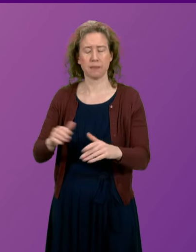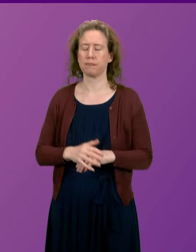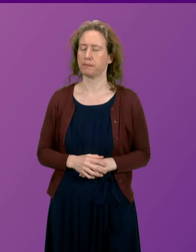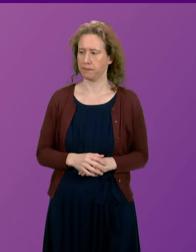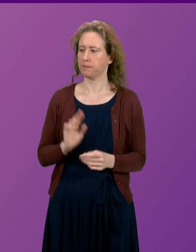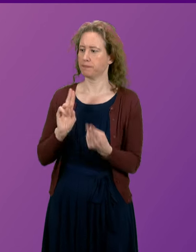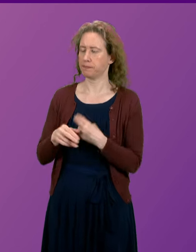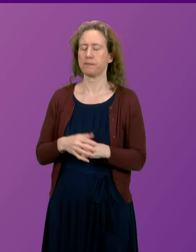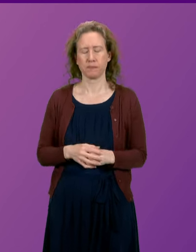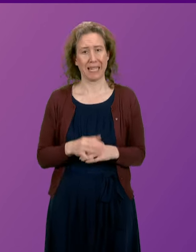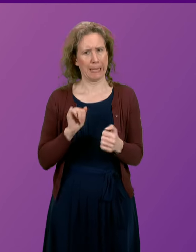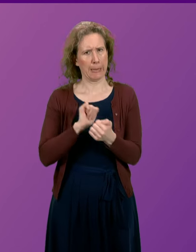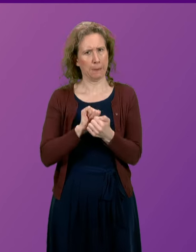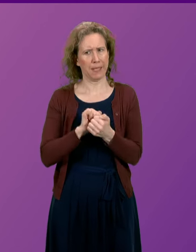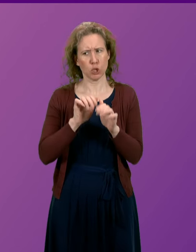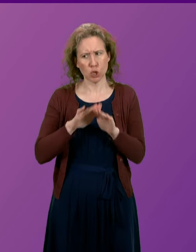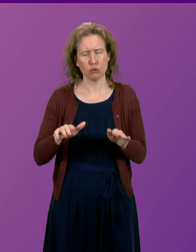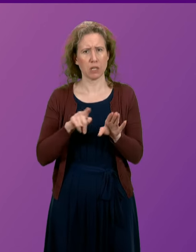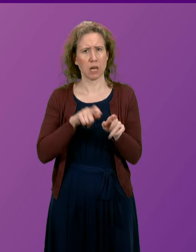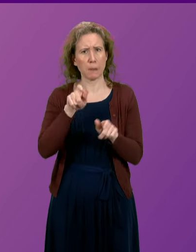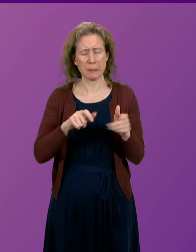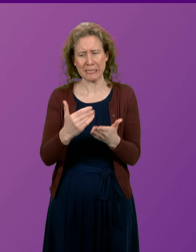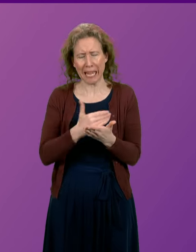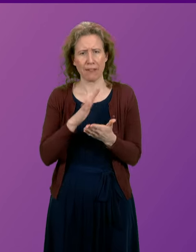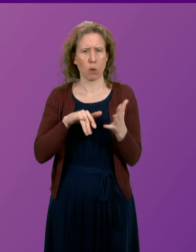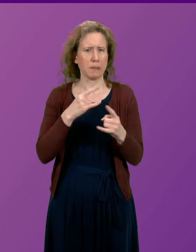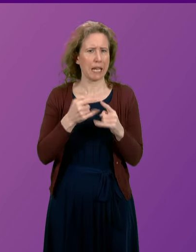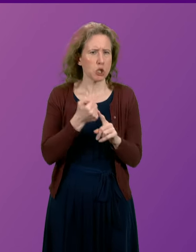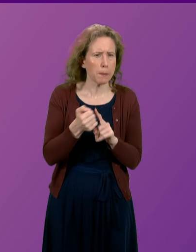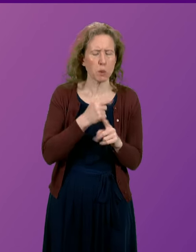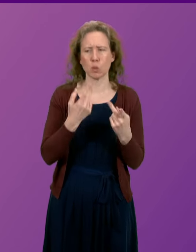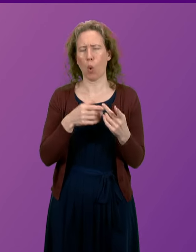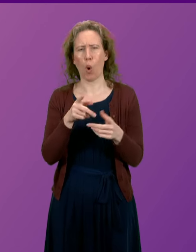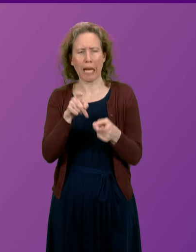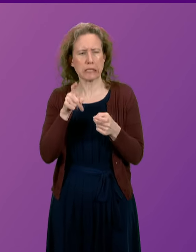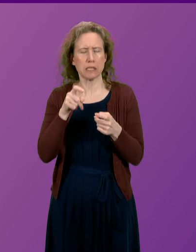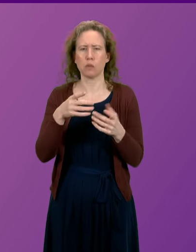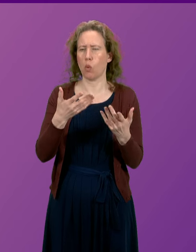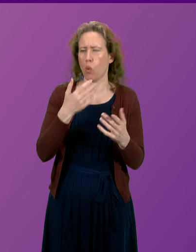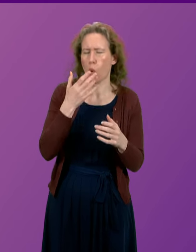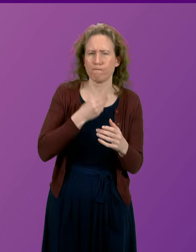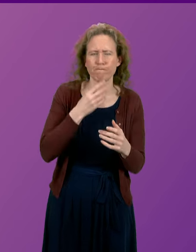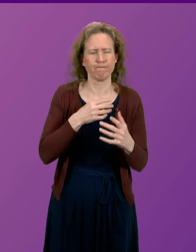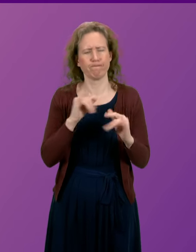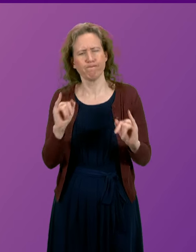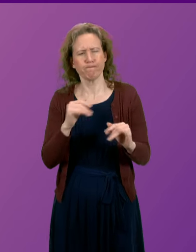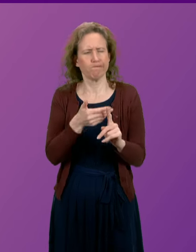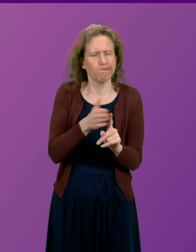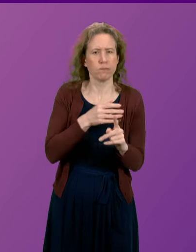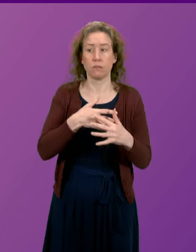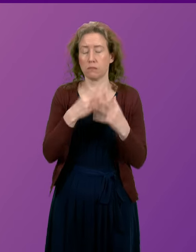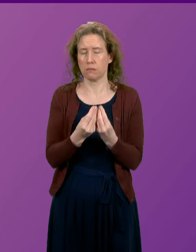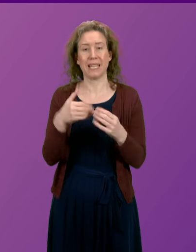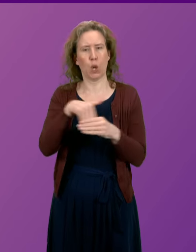Prime Minister, keeping children and young people safe from sexual abuse and exploitation, including sextortion, is a priority for the Scottish Government.